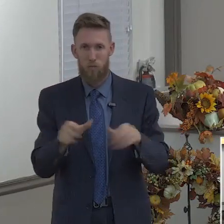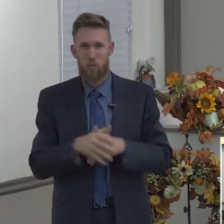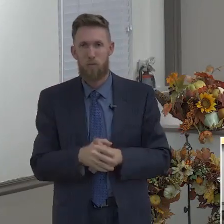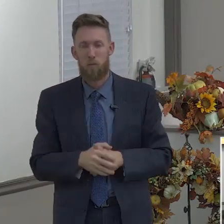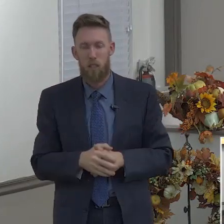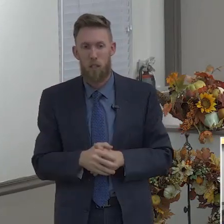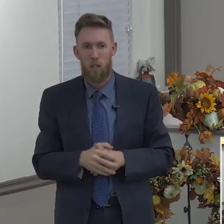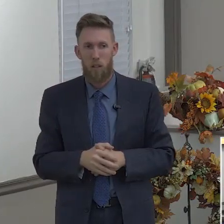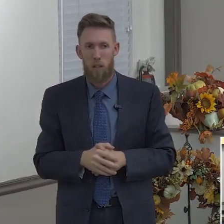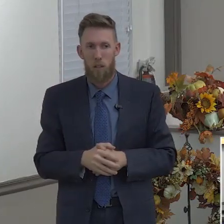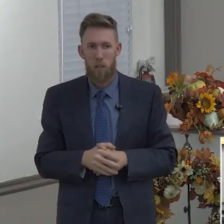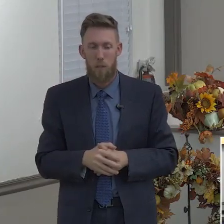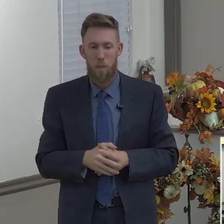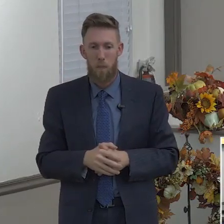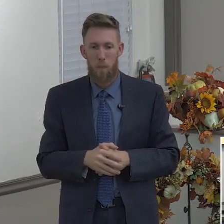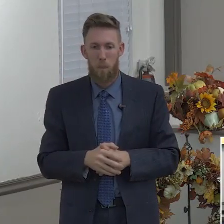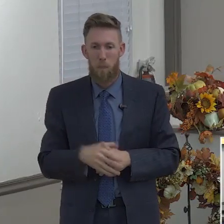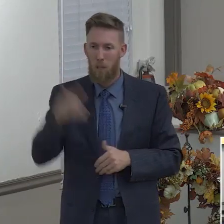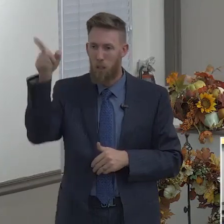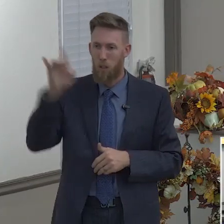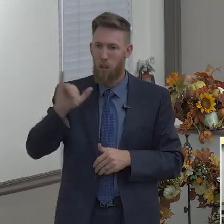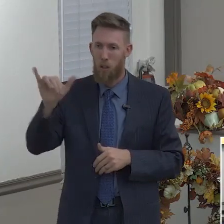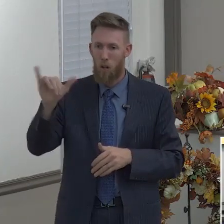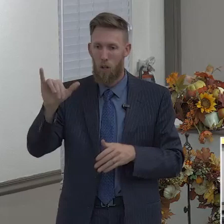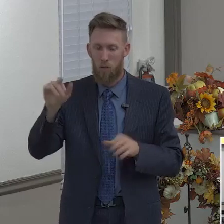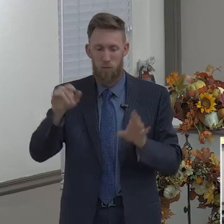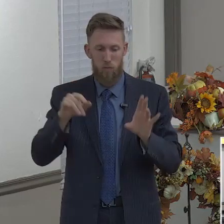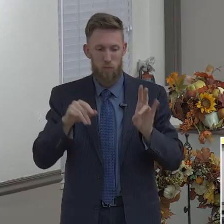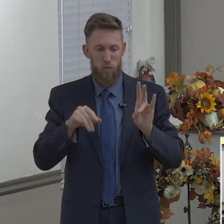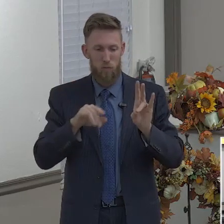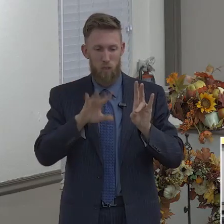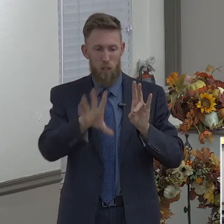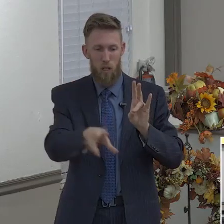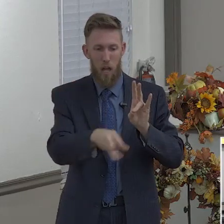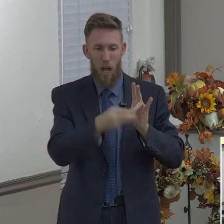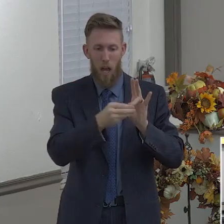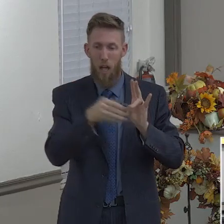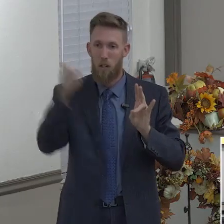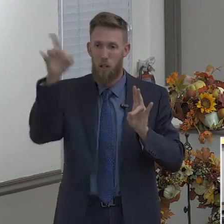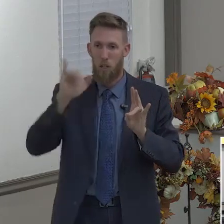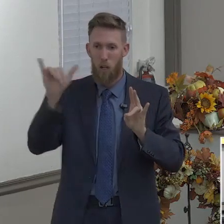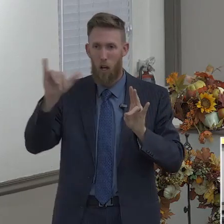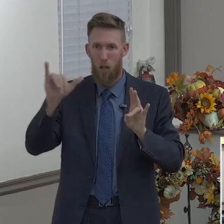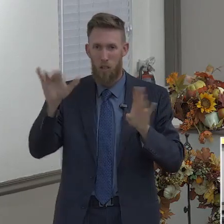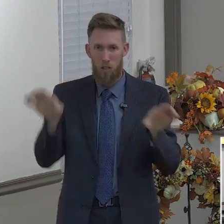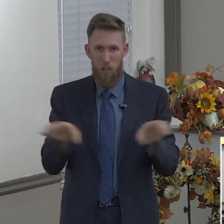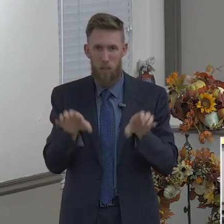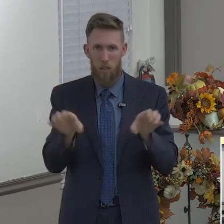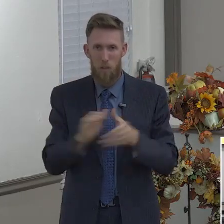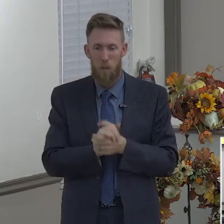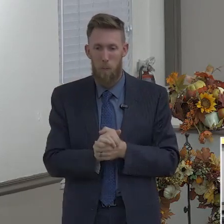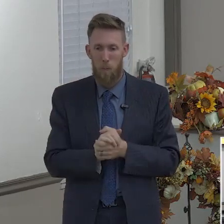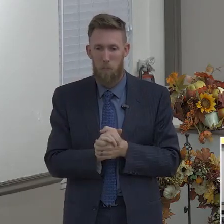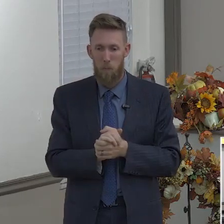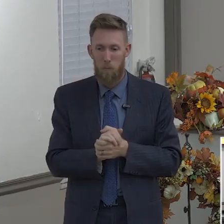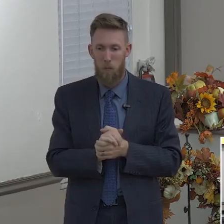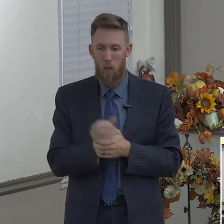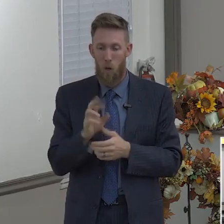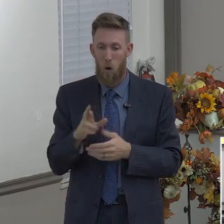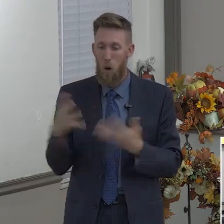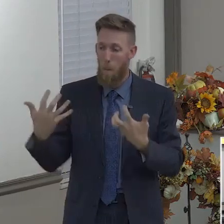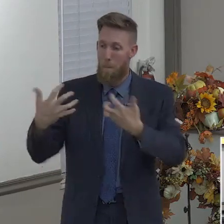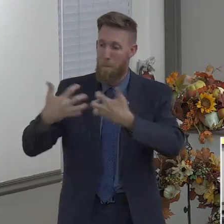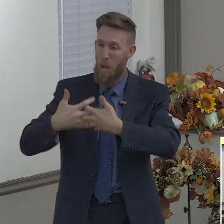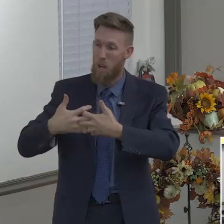Next is godliness. Definition for godliness is careful observance of or conformity